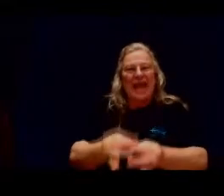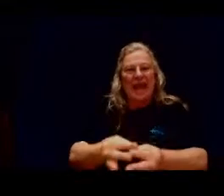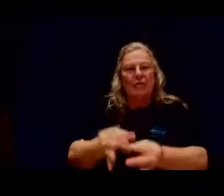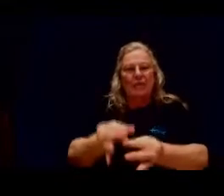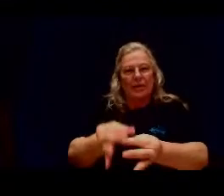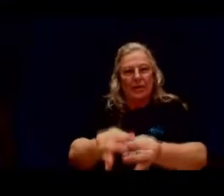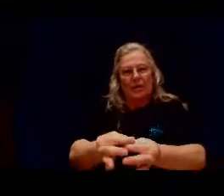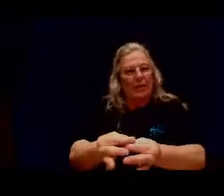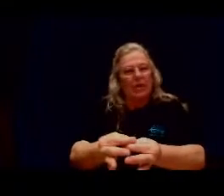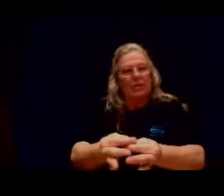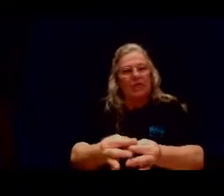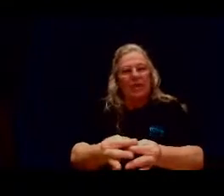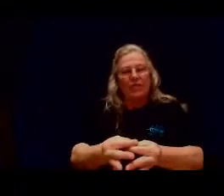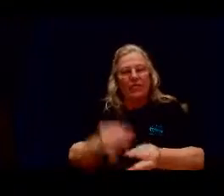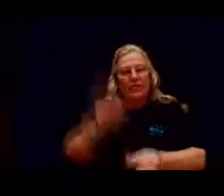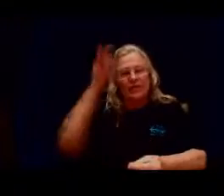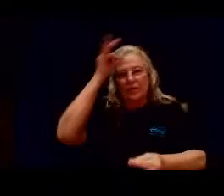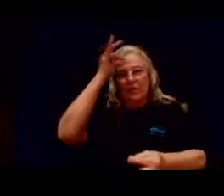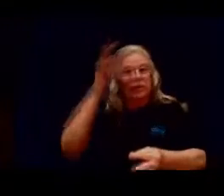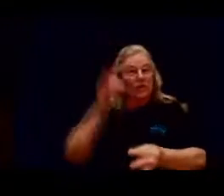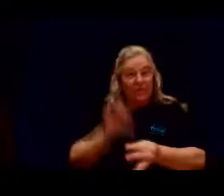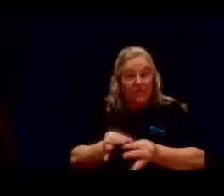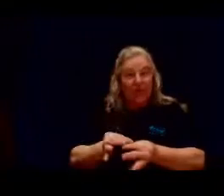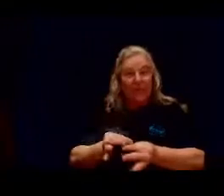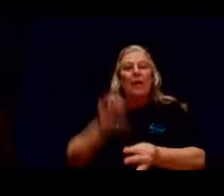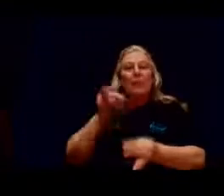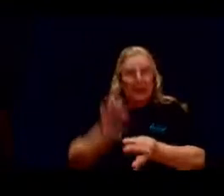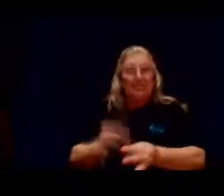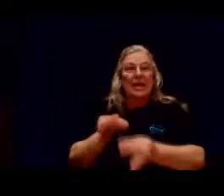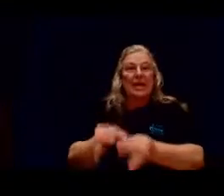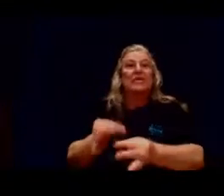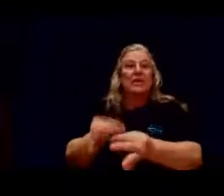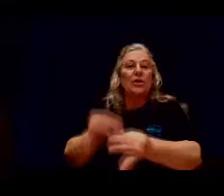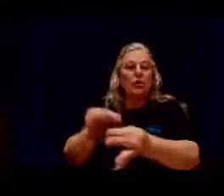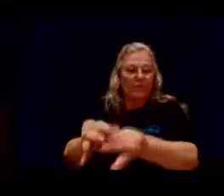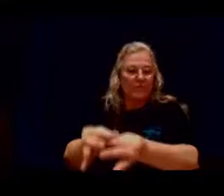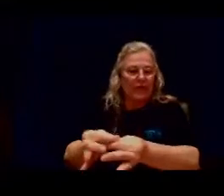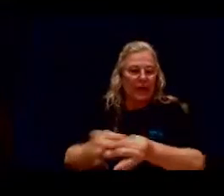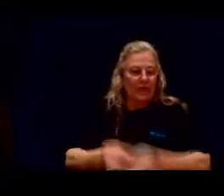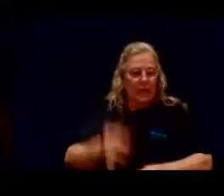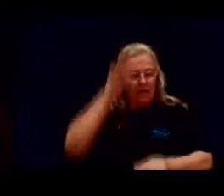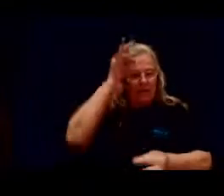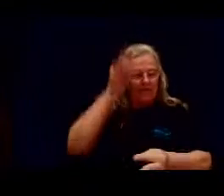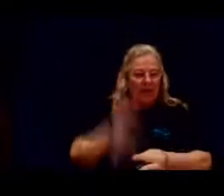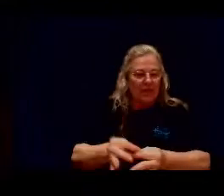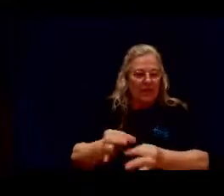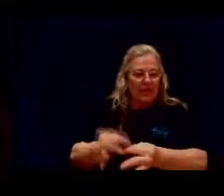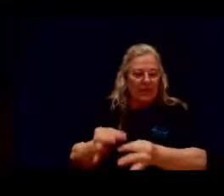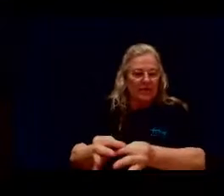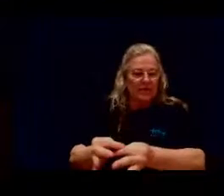out a little bit because faithfulness is not just faith but it's a continual faith faithfulness